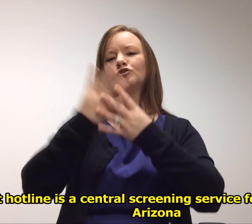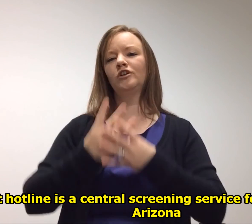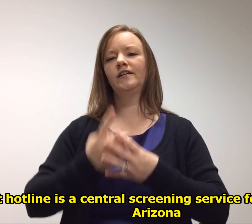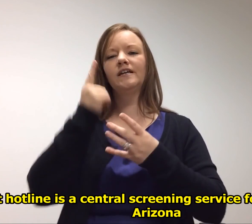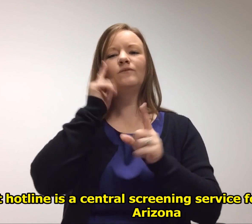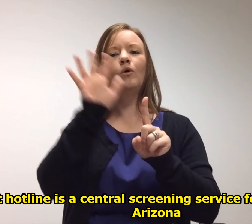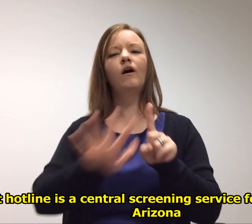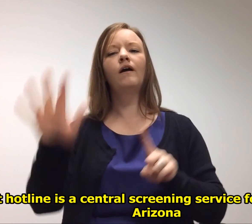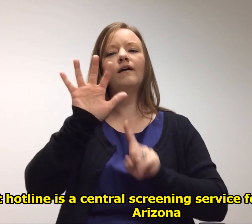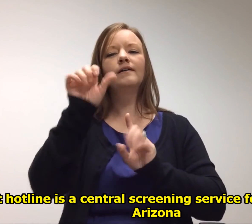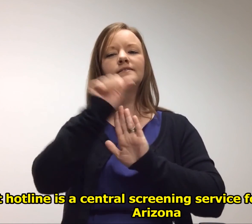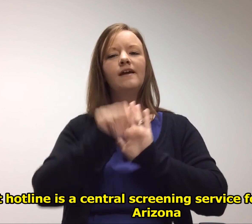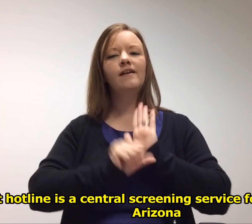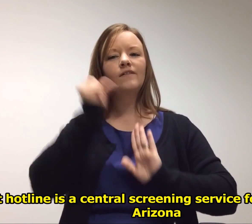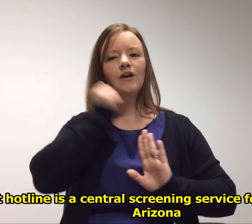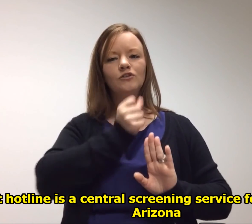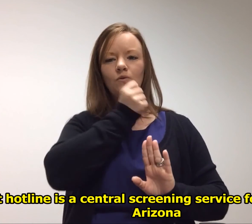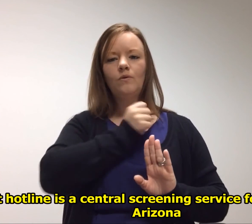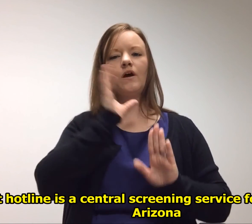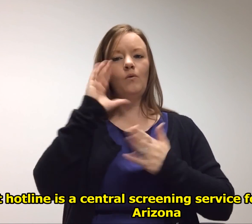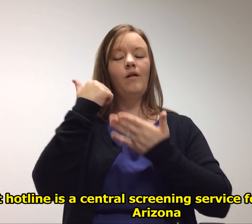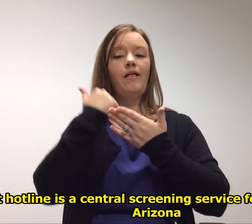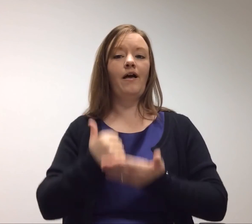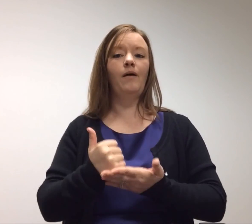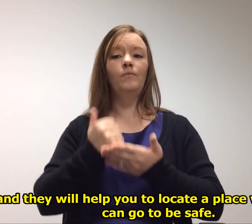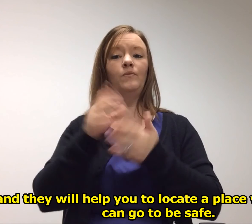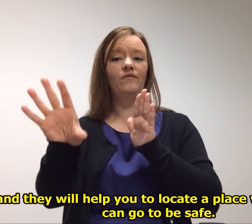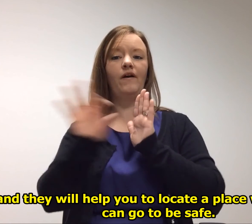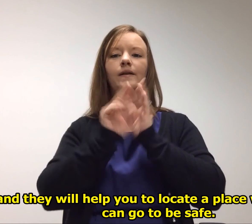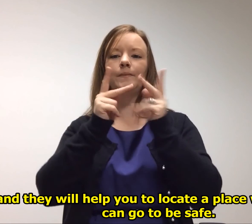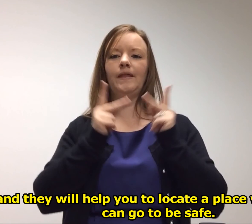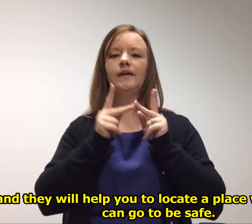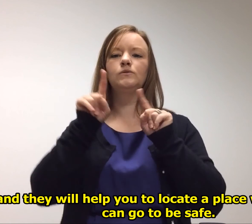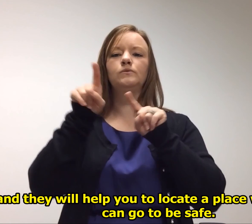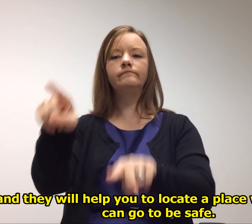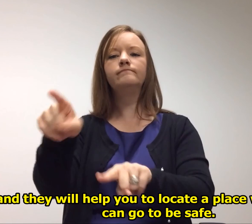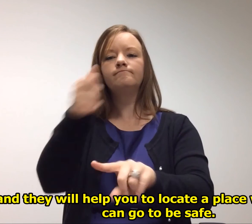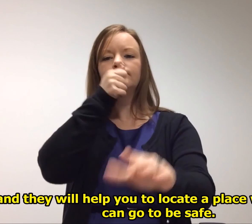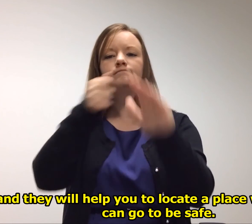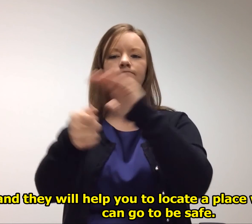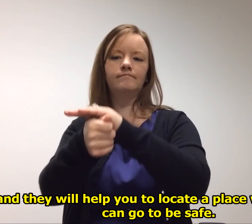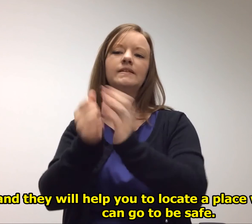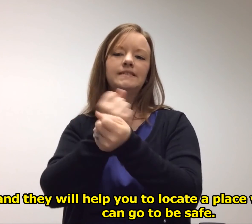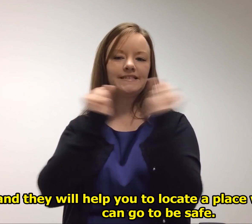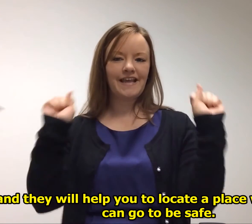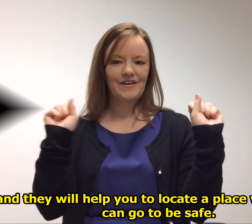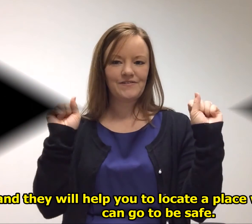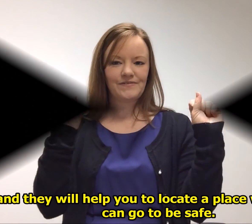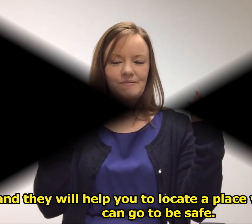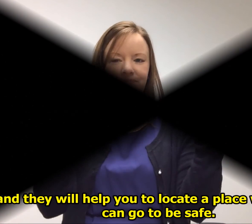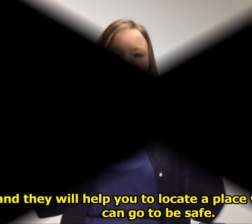That hotline is a central screening service for the state of Arizona, and they will help you to locate a place where you can go to be safe.